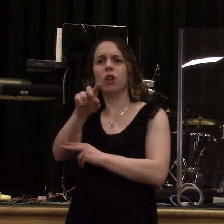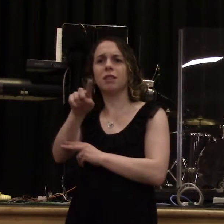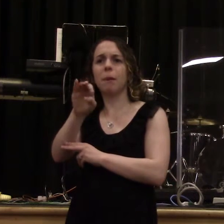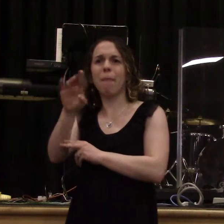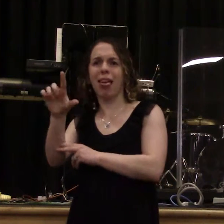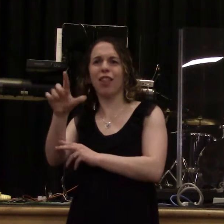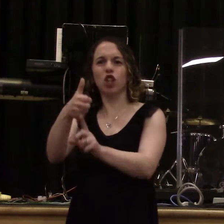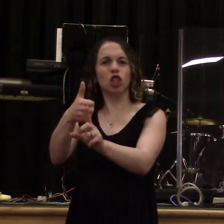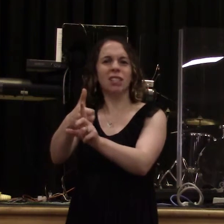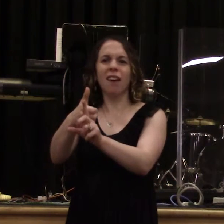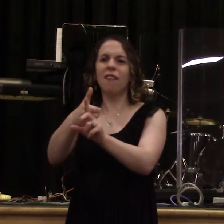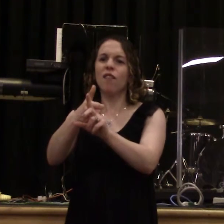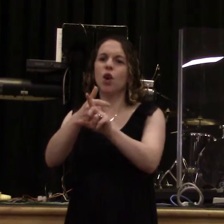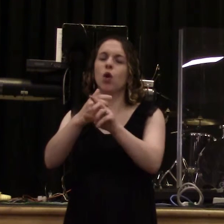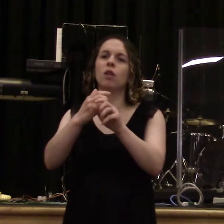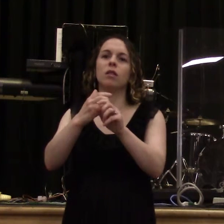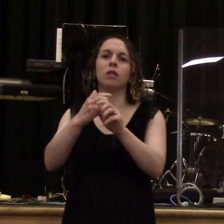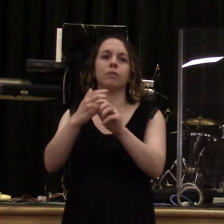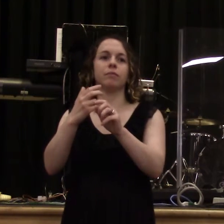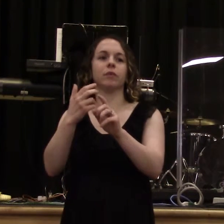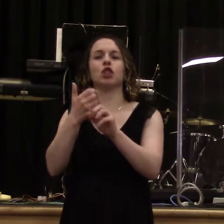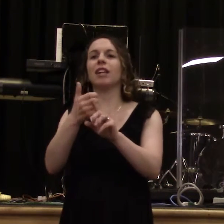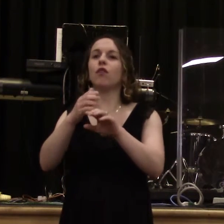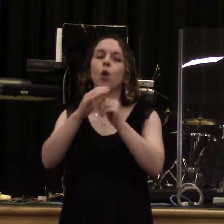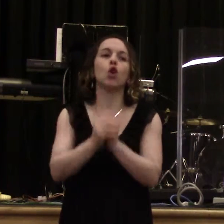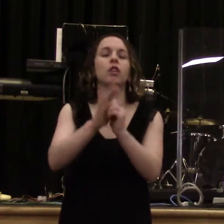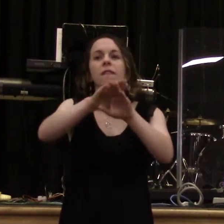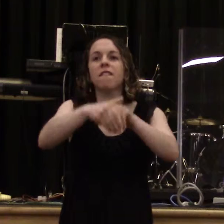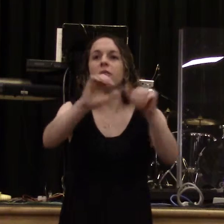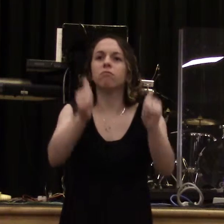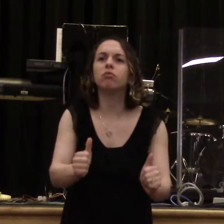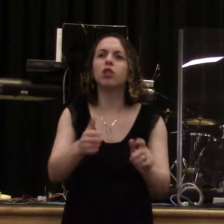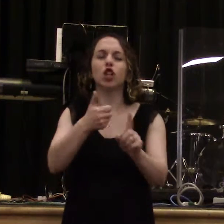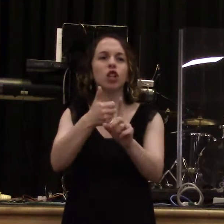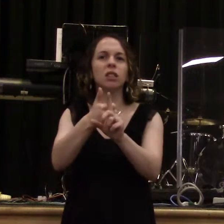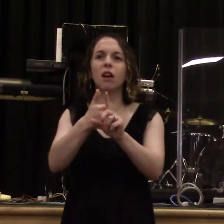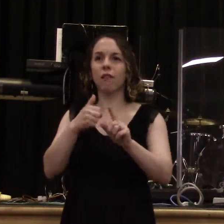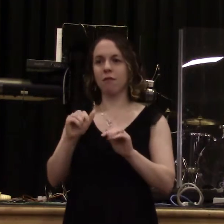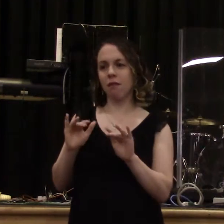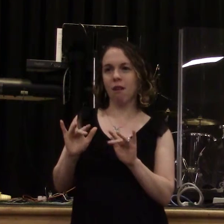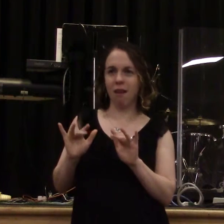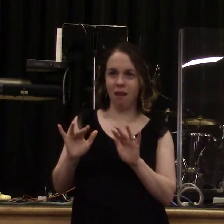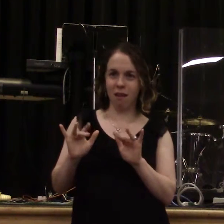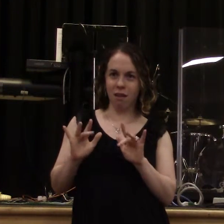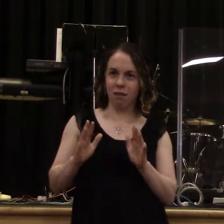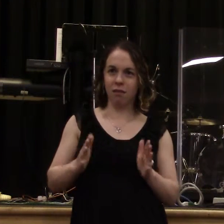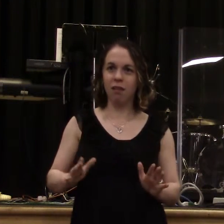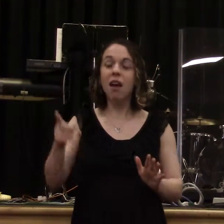acts of immorality and eat things sacrificed to idols. Jesus is straight up, you know, in